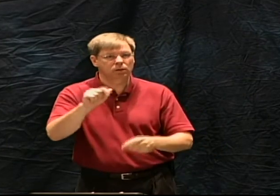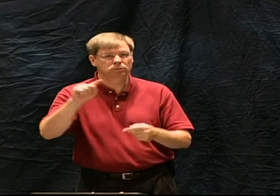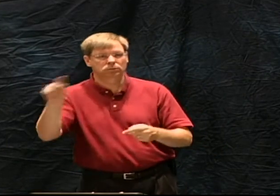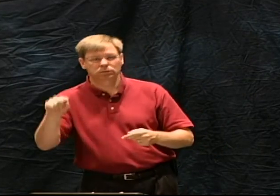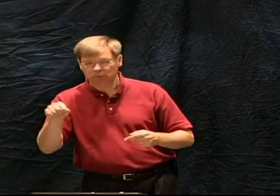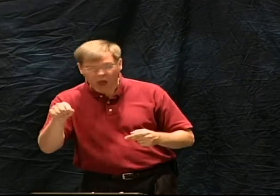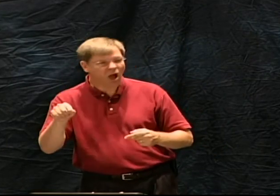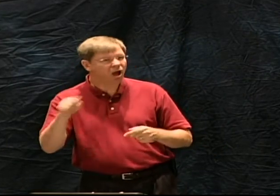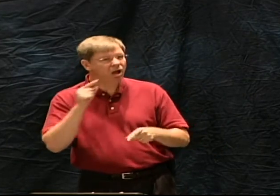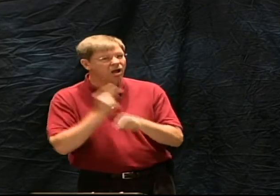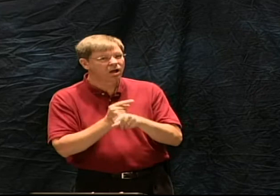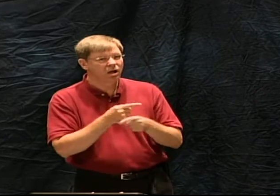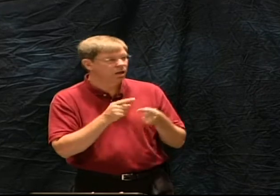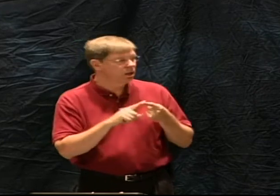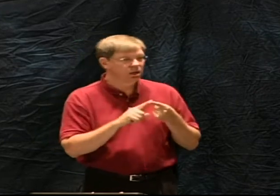that would be an amazing thing